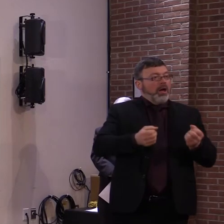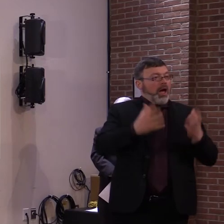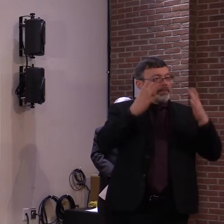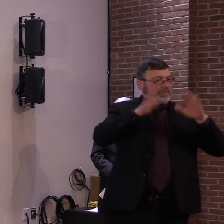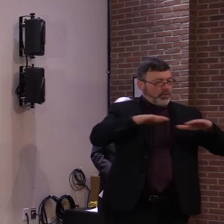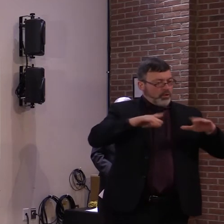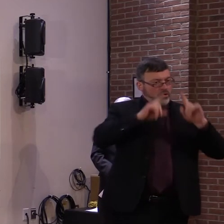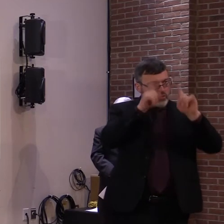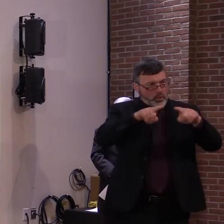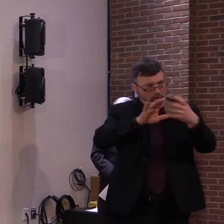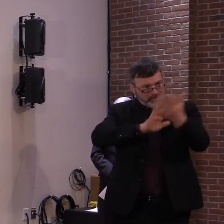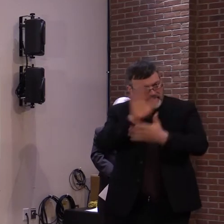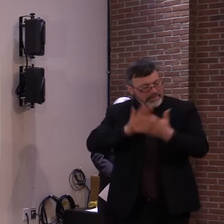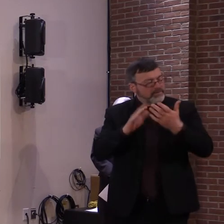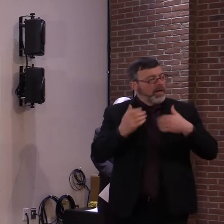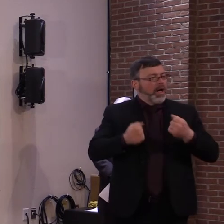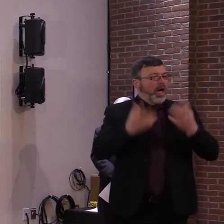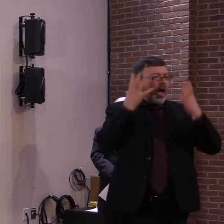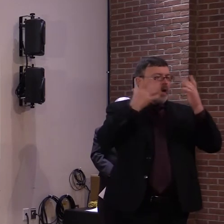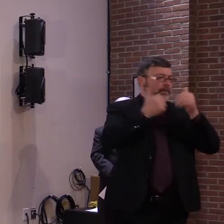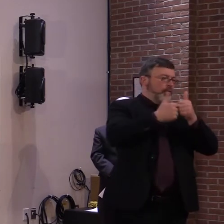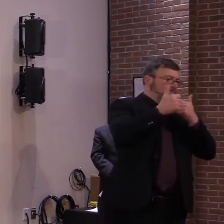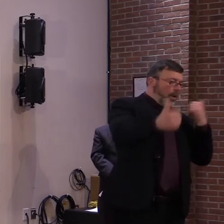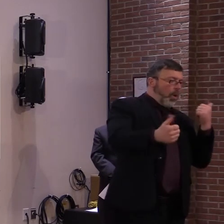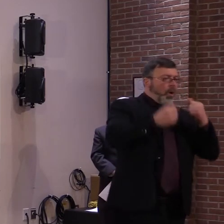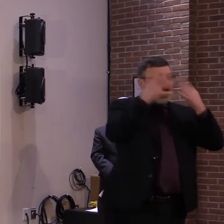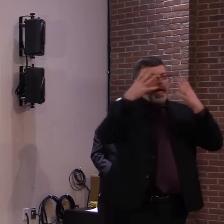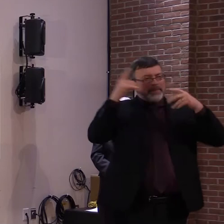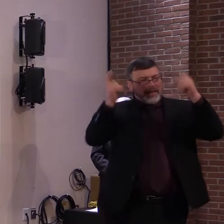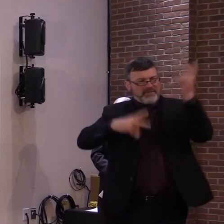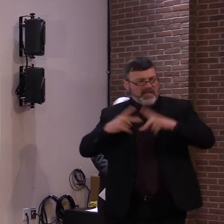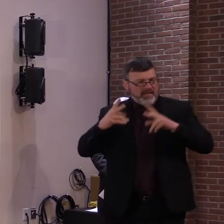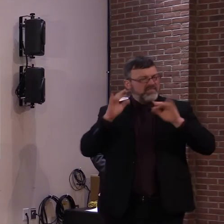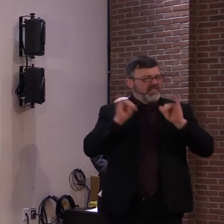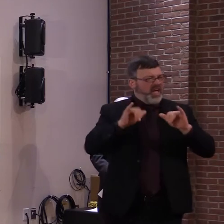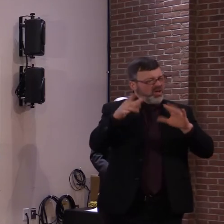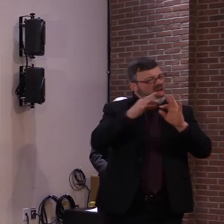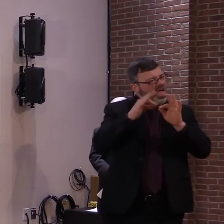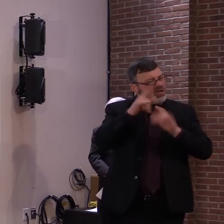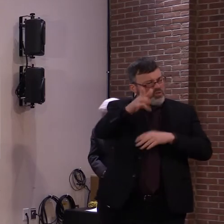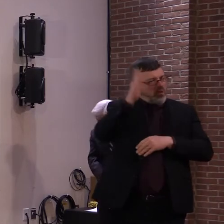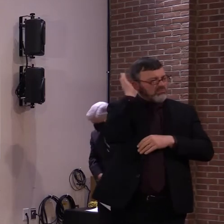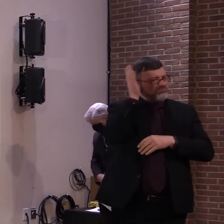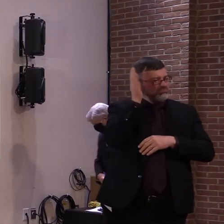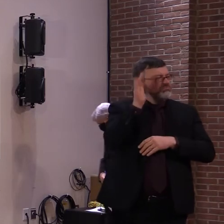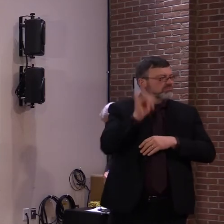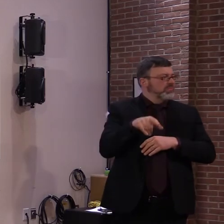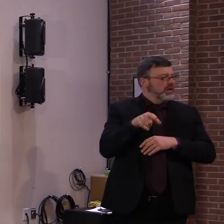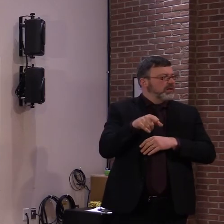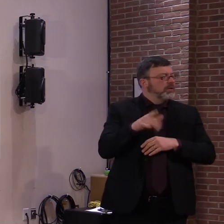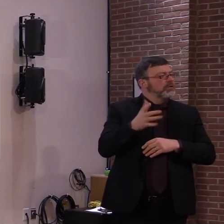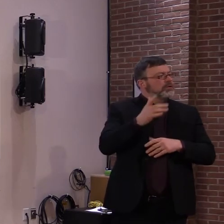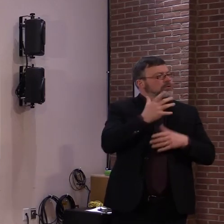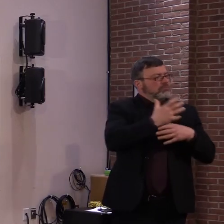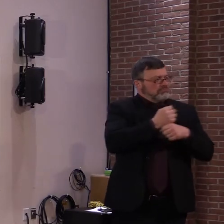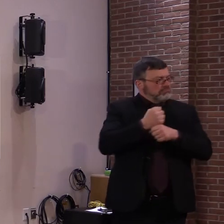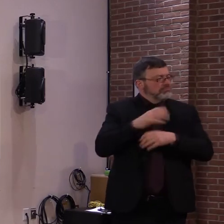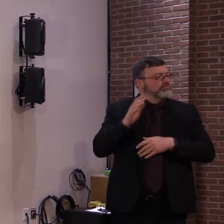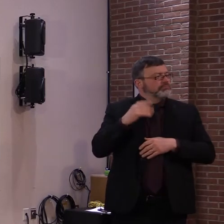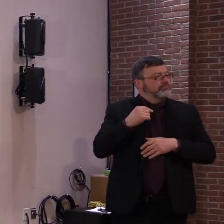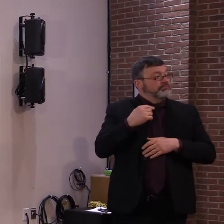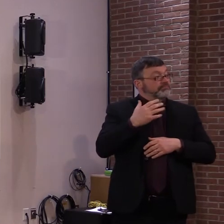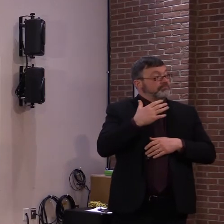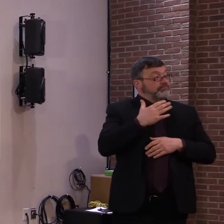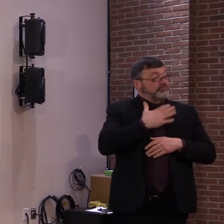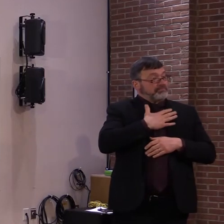And when you started mentioning the distancing, I was hoping you were going to mention this detail as well. But in our school district, we're one of those where